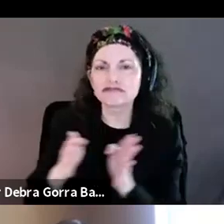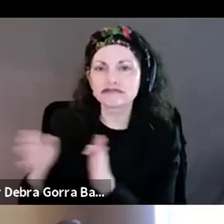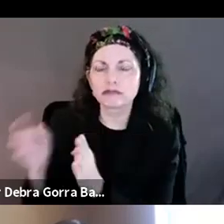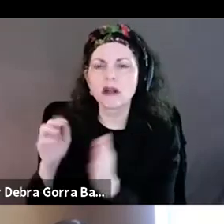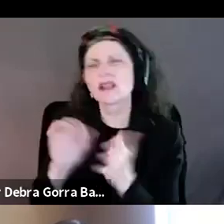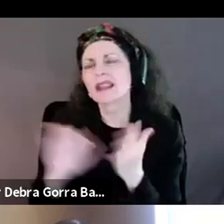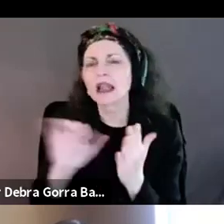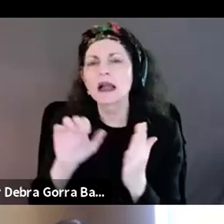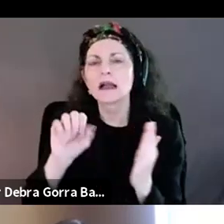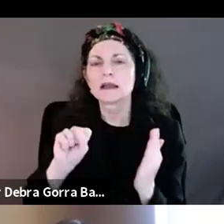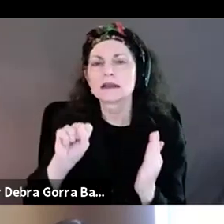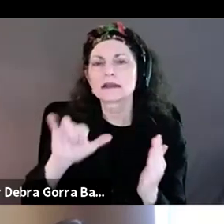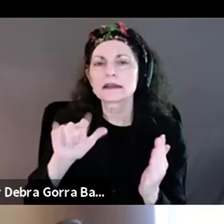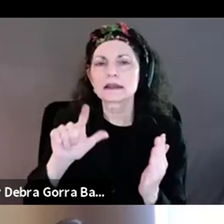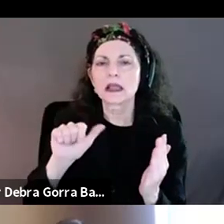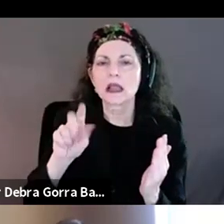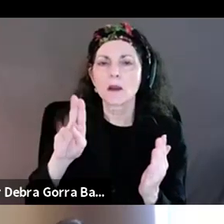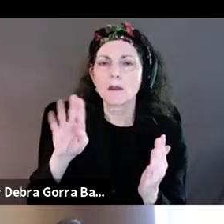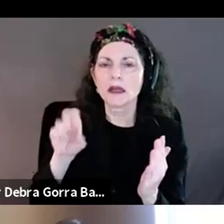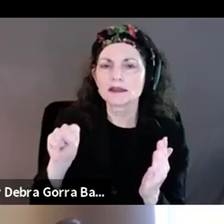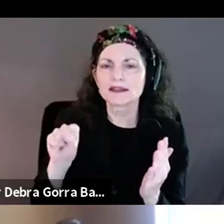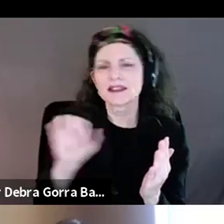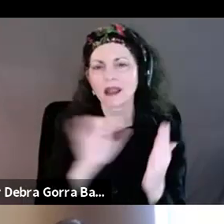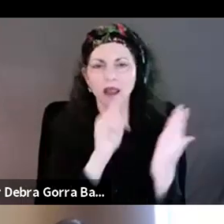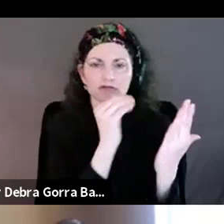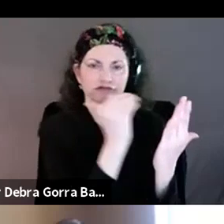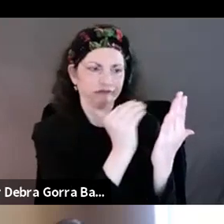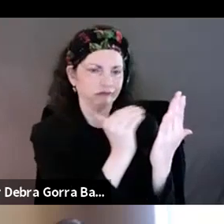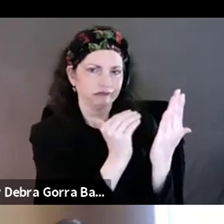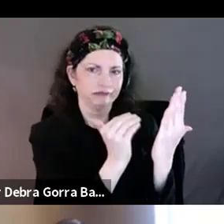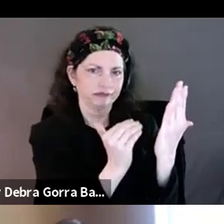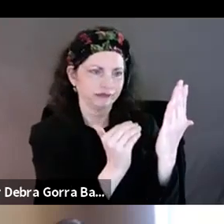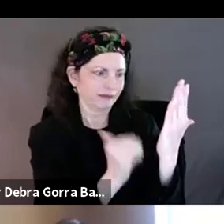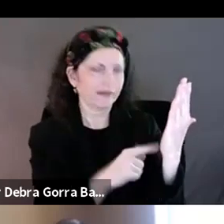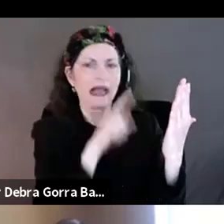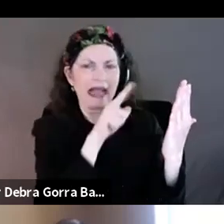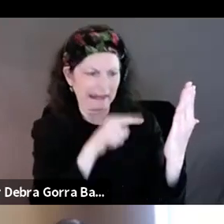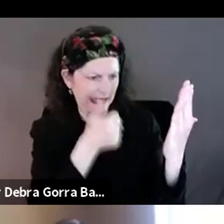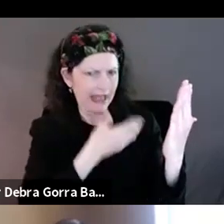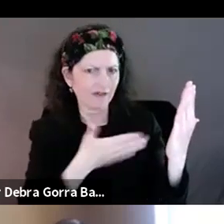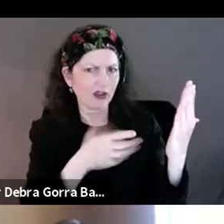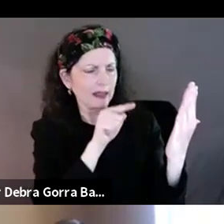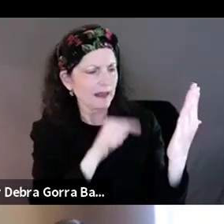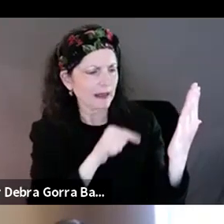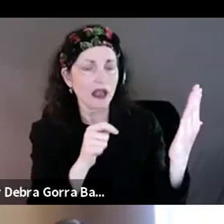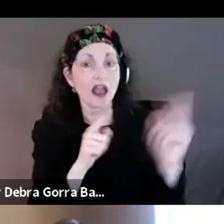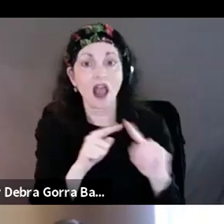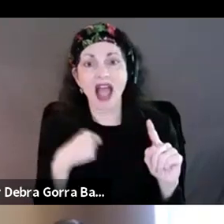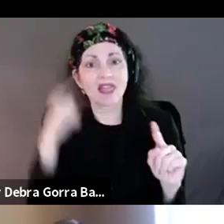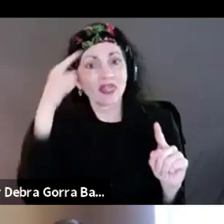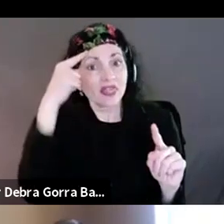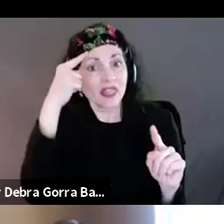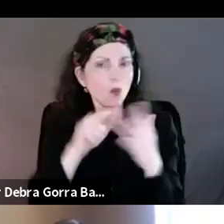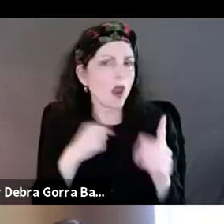that really goes, it covers everything. And I think what I heard, and I love hearing from our